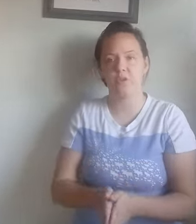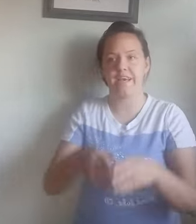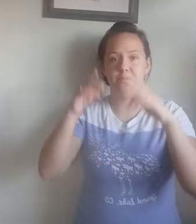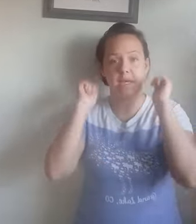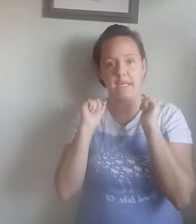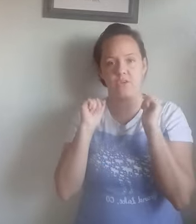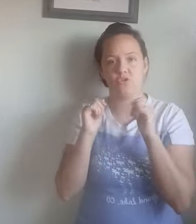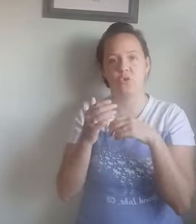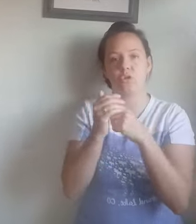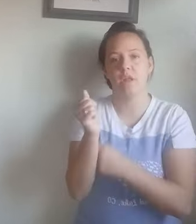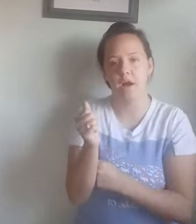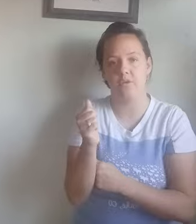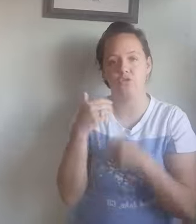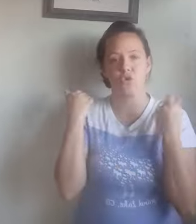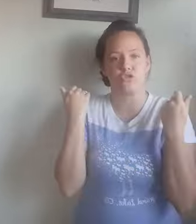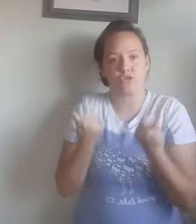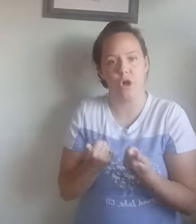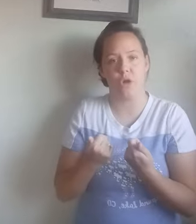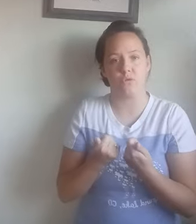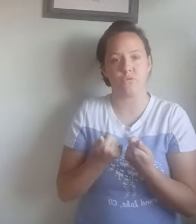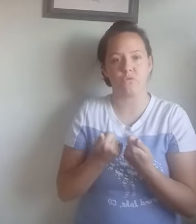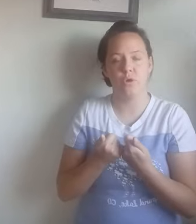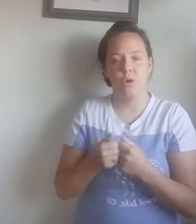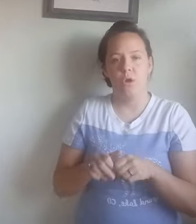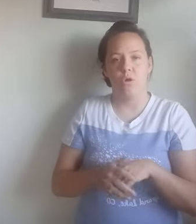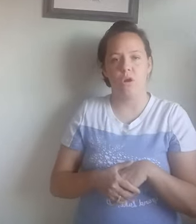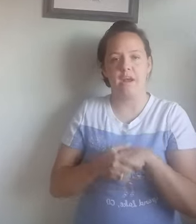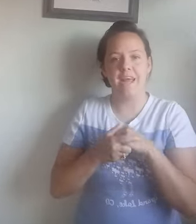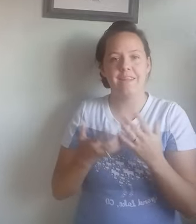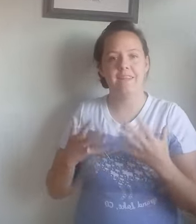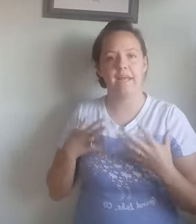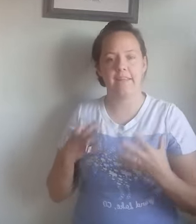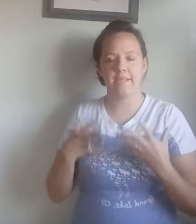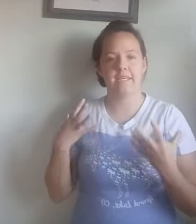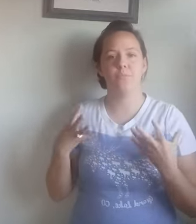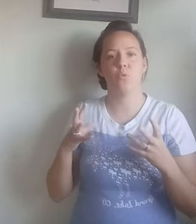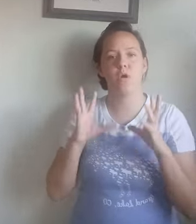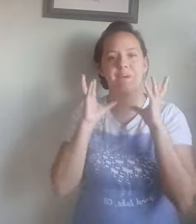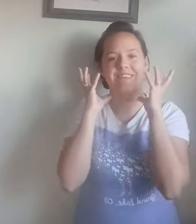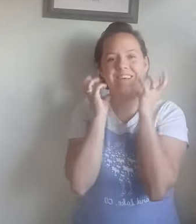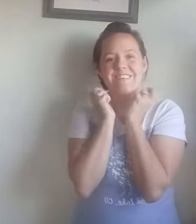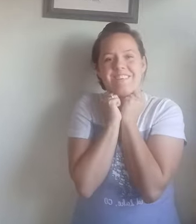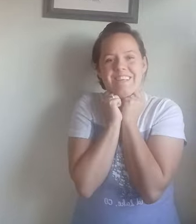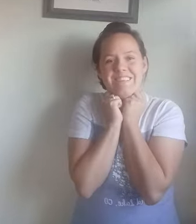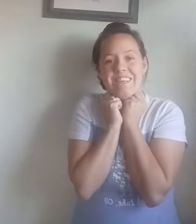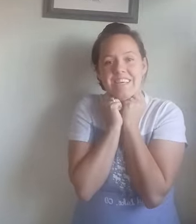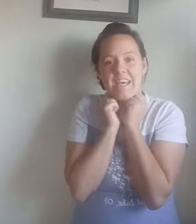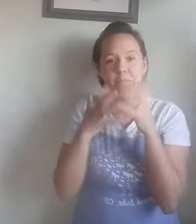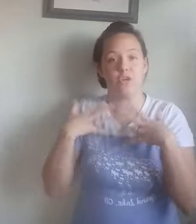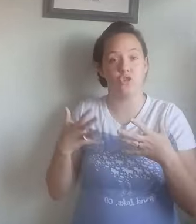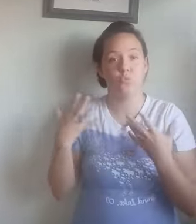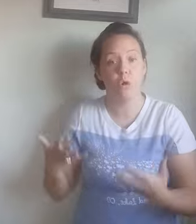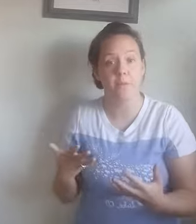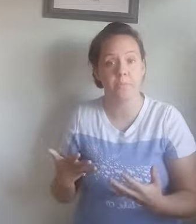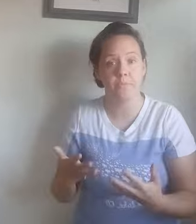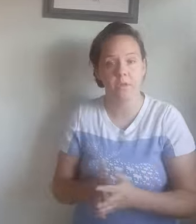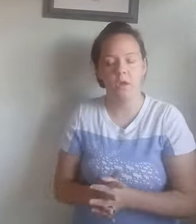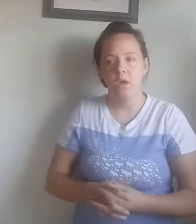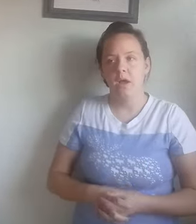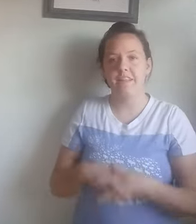like beanies or gloves or scarves or anything like that to keep you warm because it insulates the heat. makes you warm. And